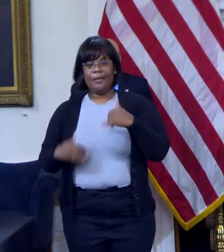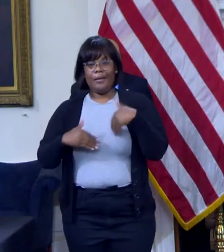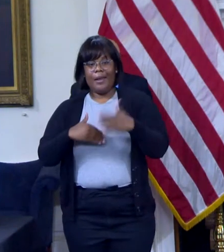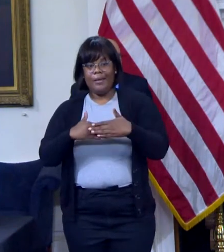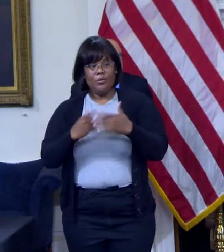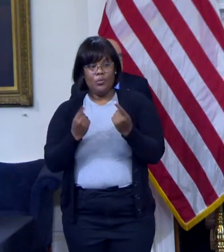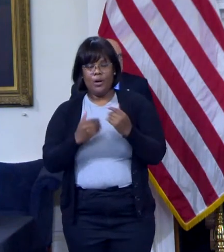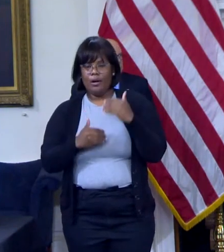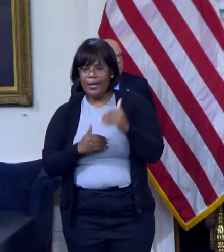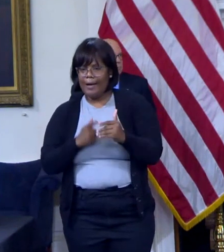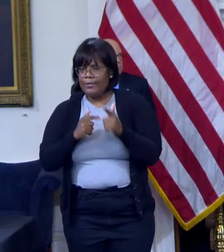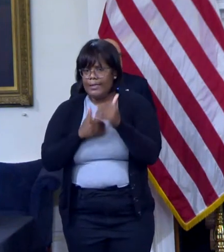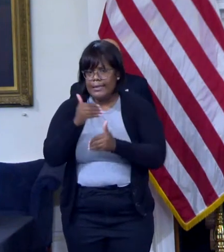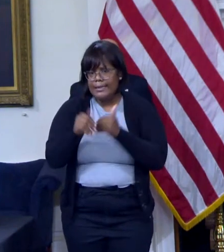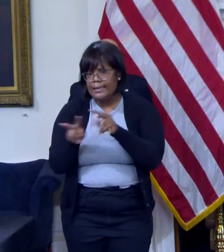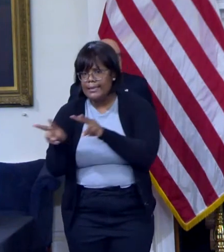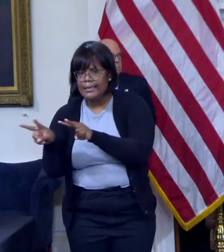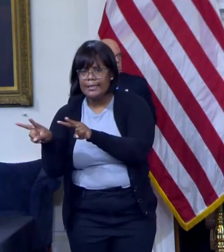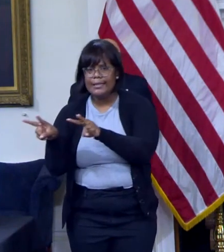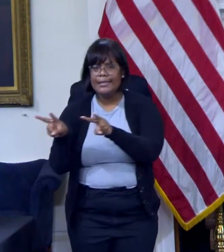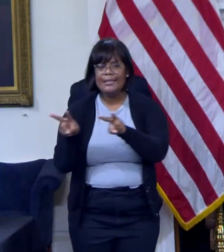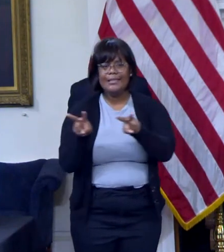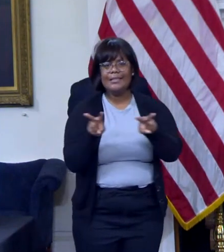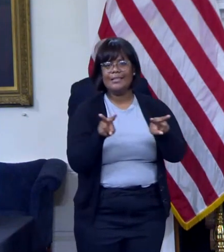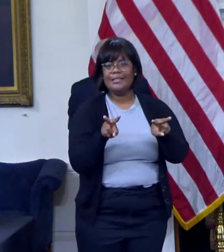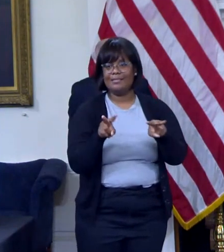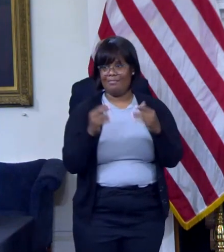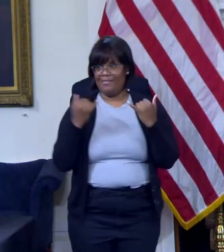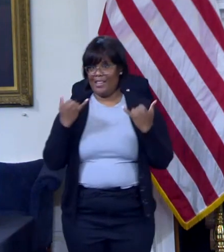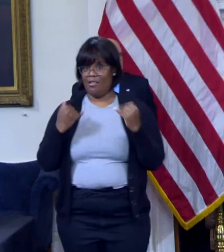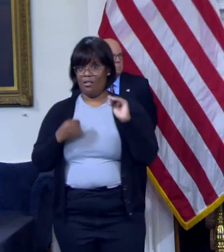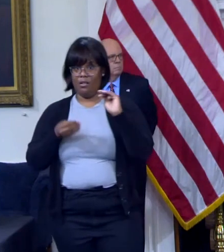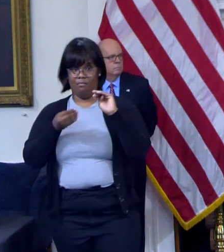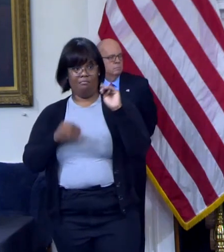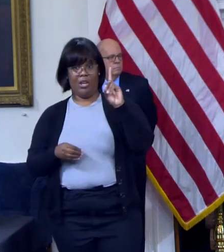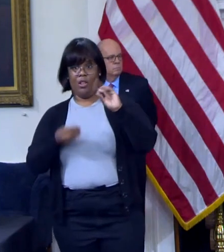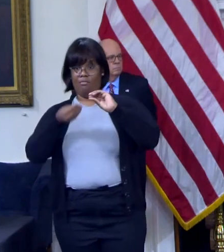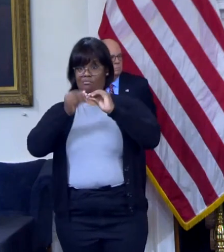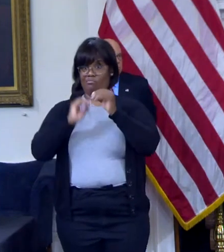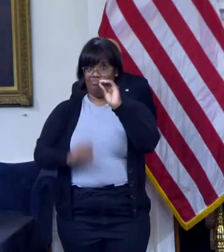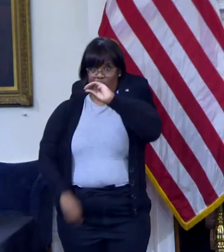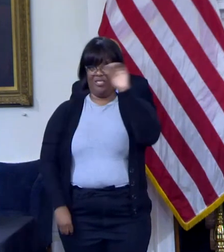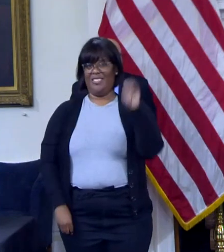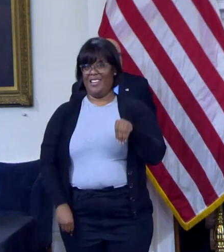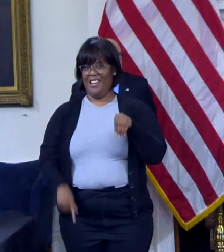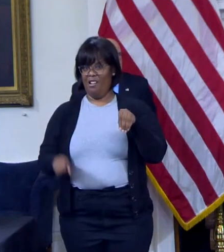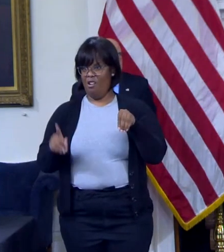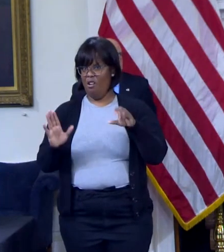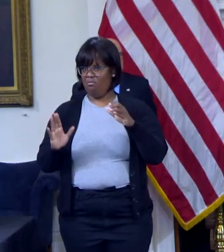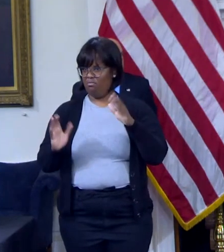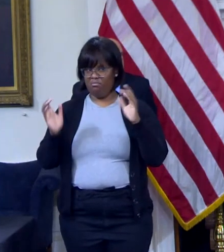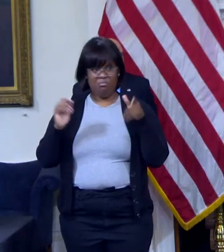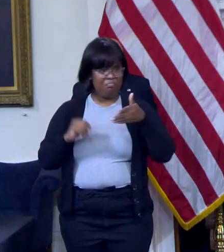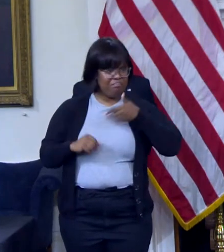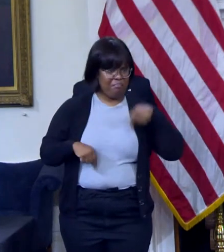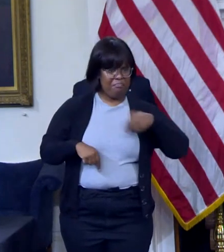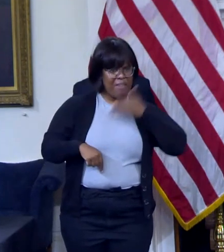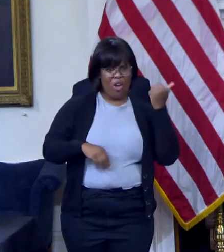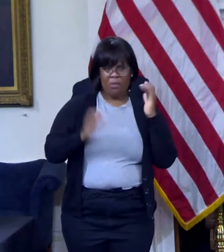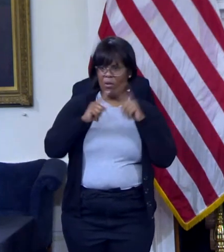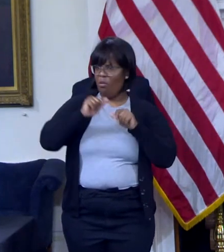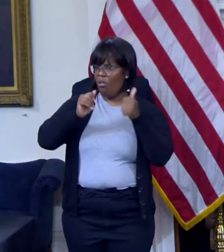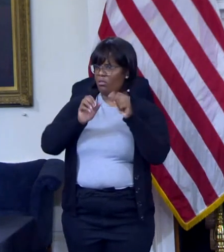Maryland's numbers are better than most across the country, both in terms of the general population and in terms of